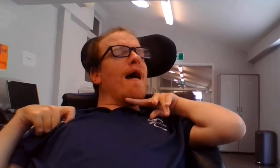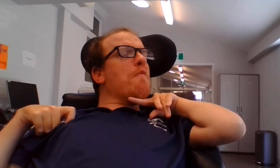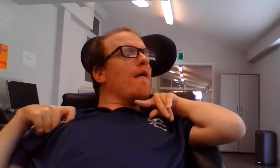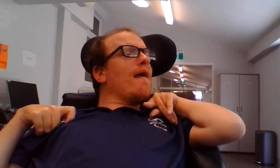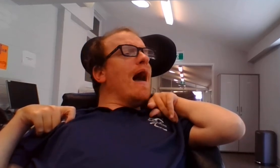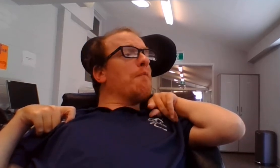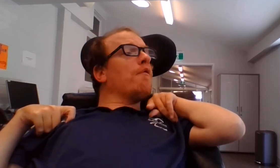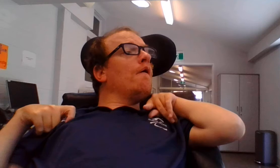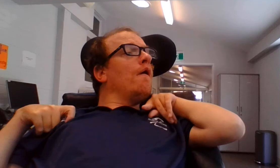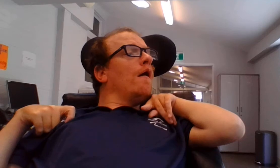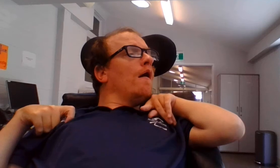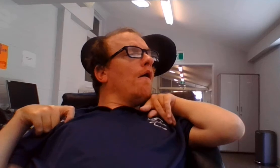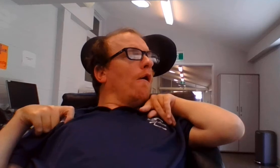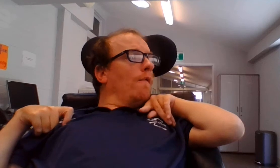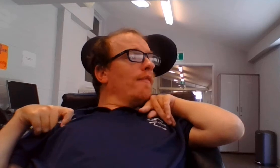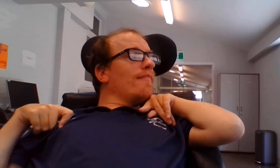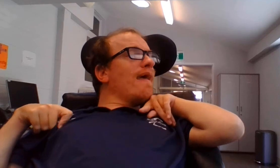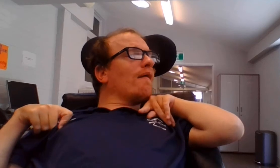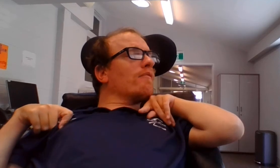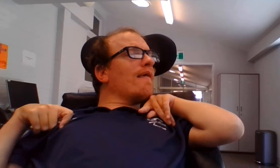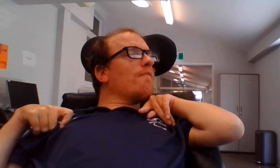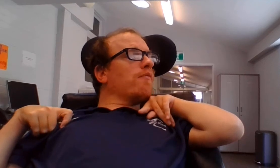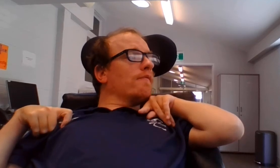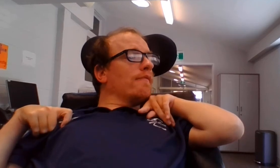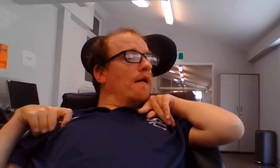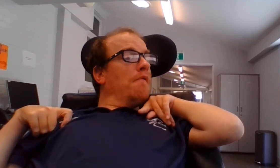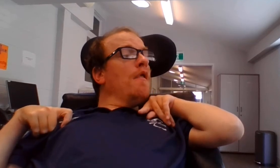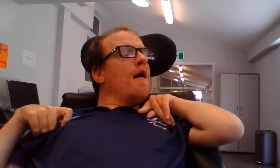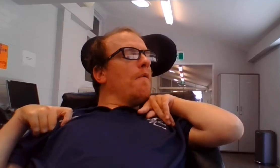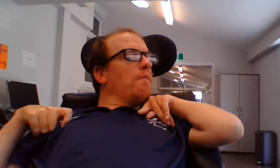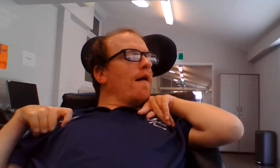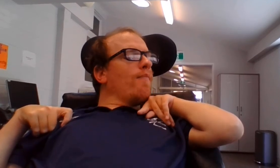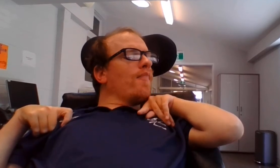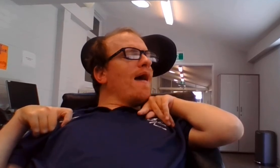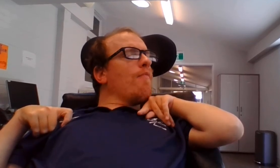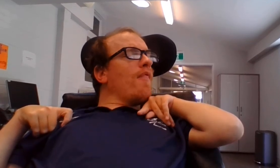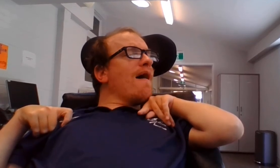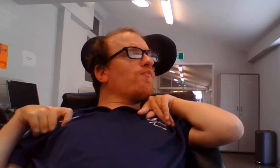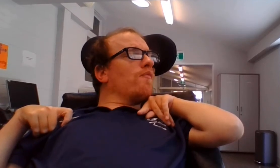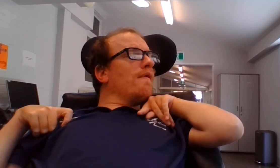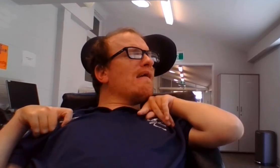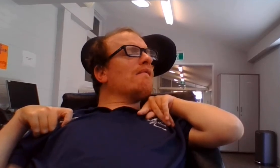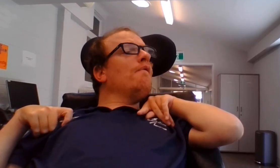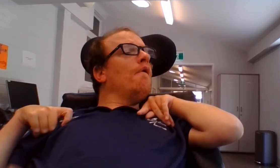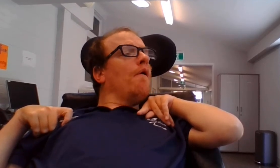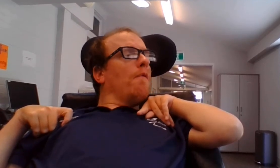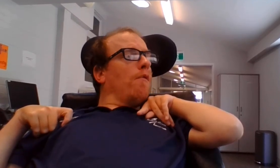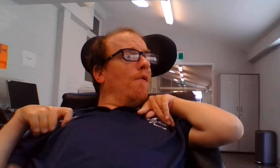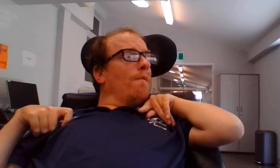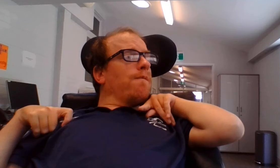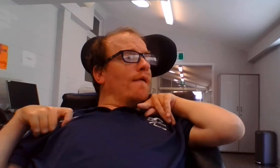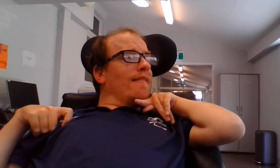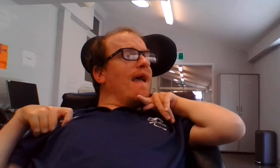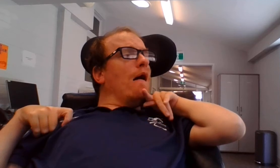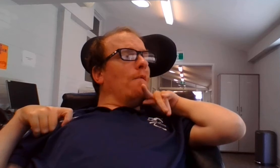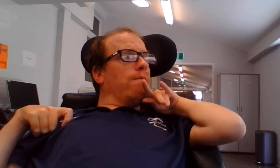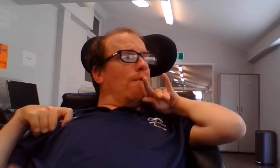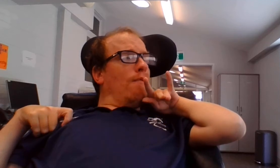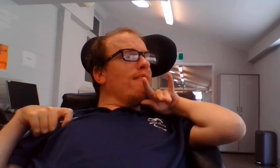coming up on the next episode, but that's it for now. For